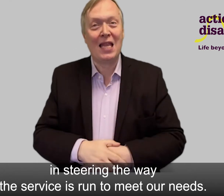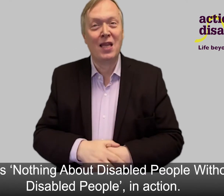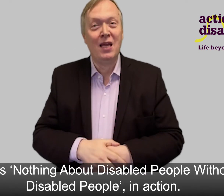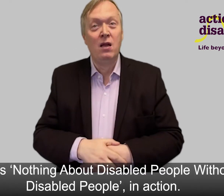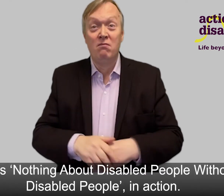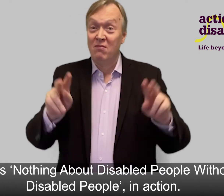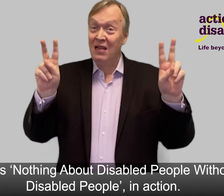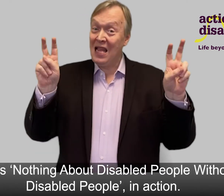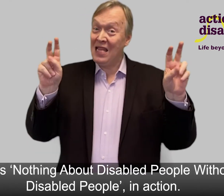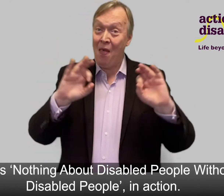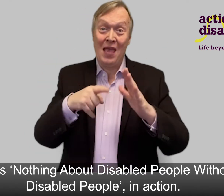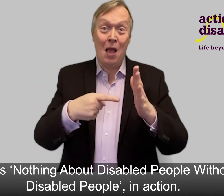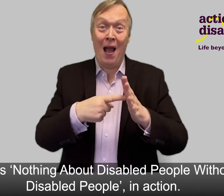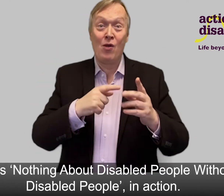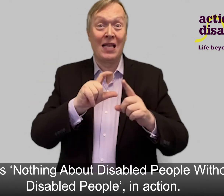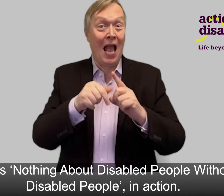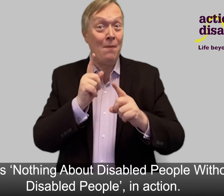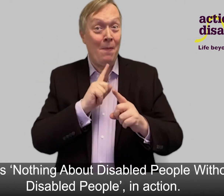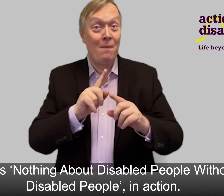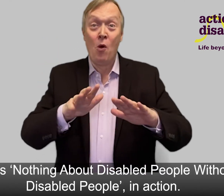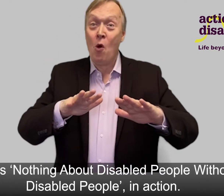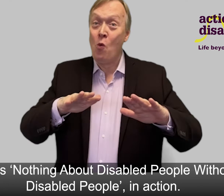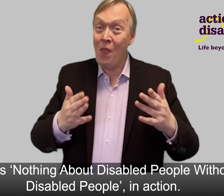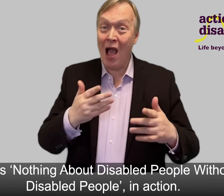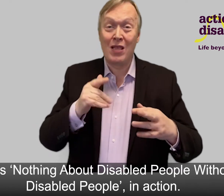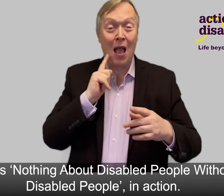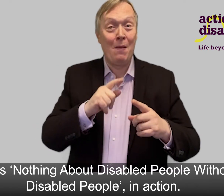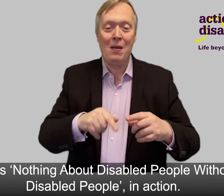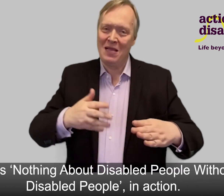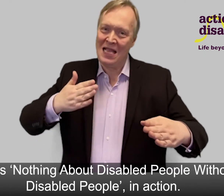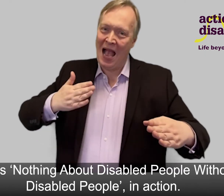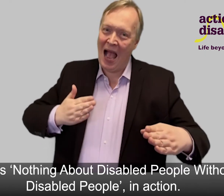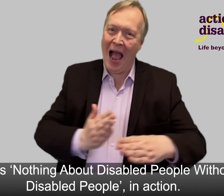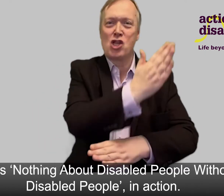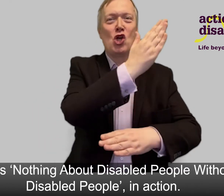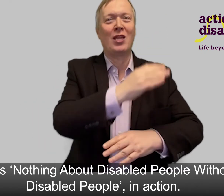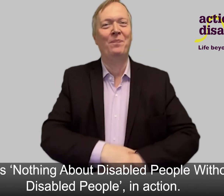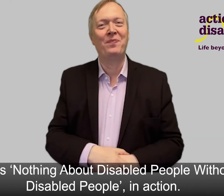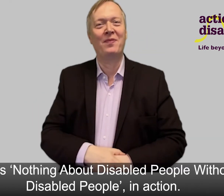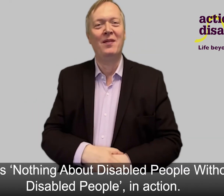This is nothing about disabled people without disabled people in action.